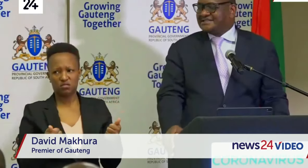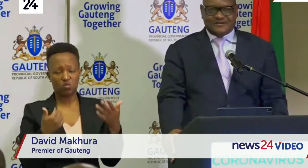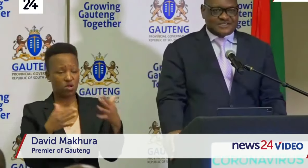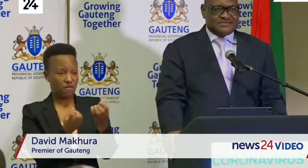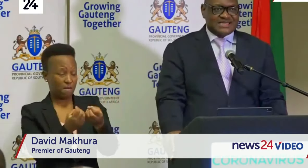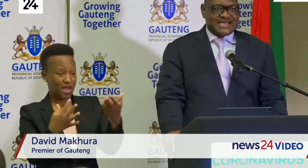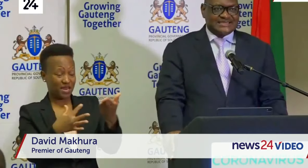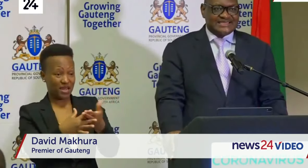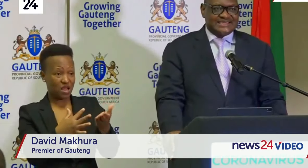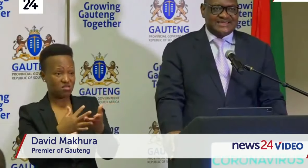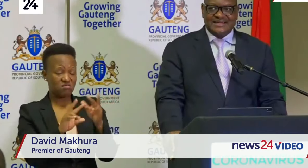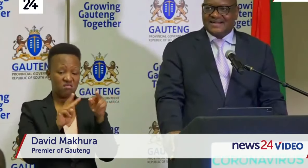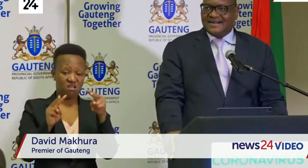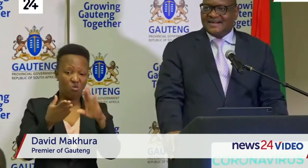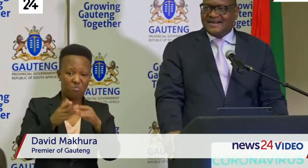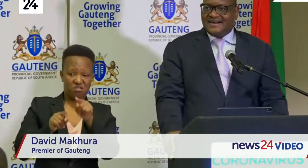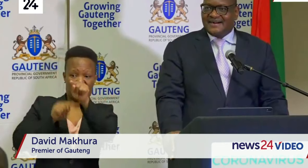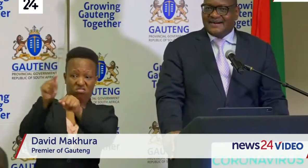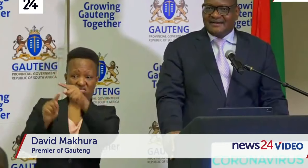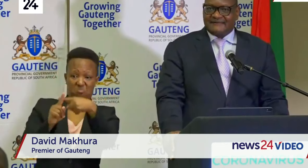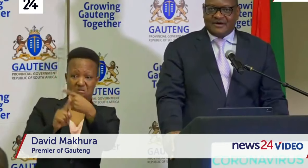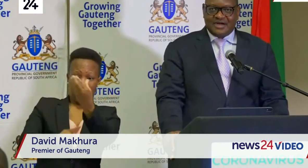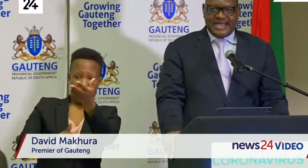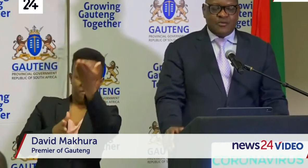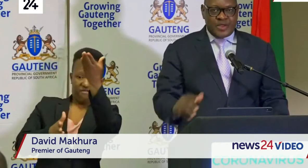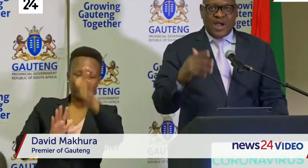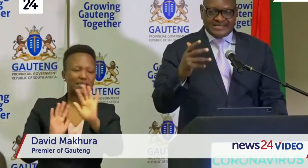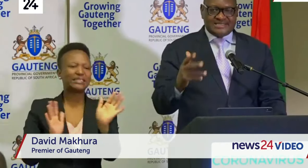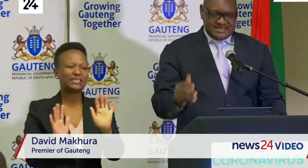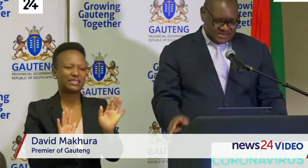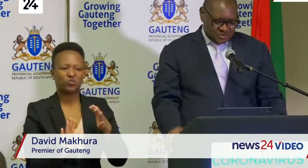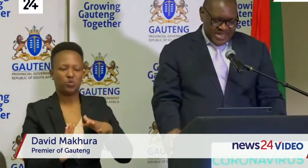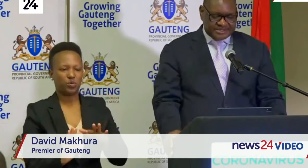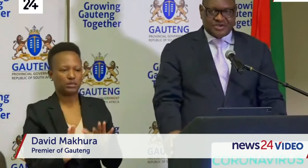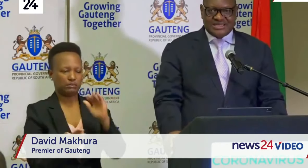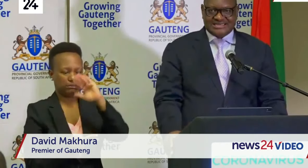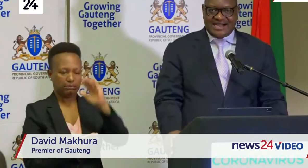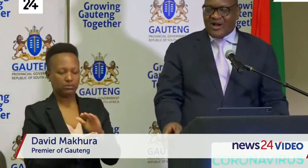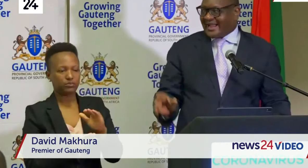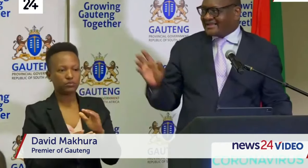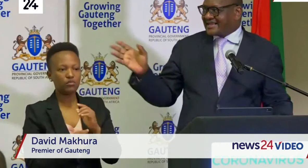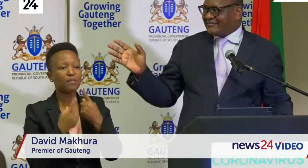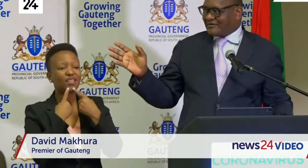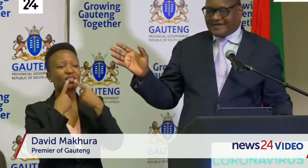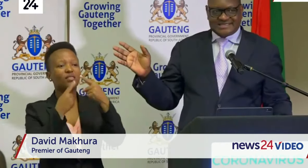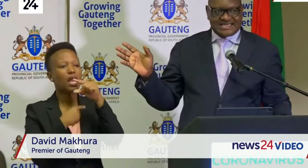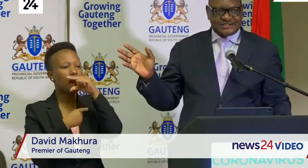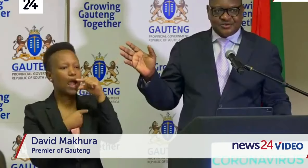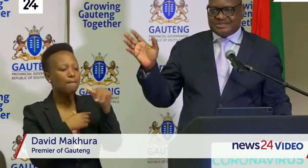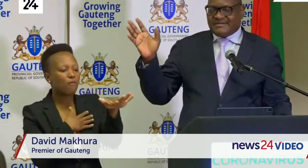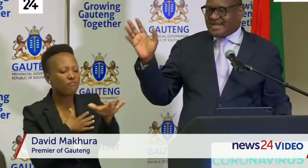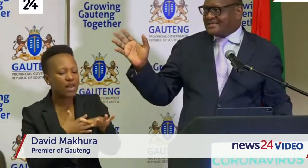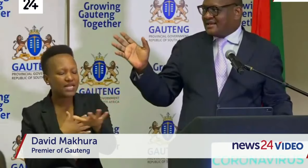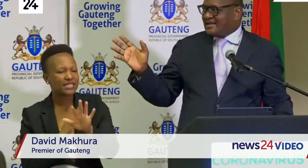cases of stigmatization and we want to make sure that our health care professionals